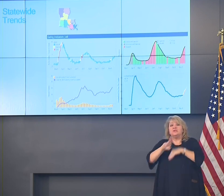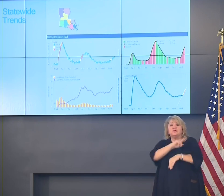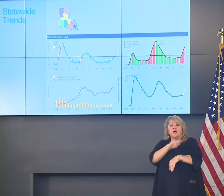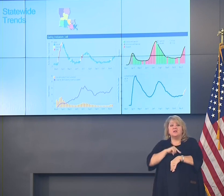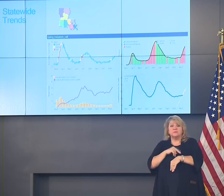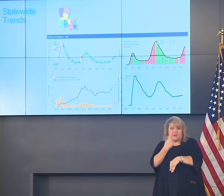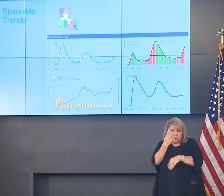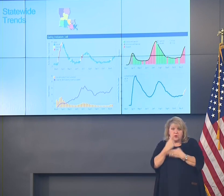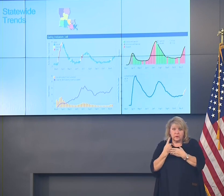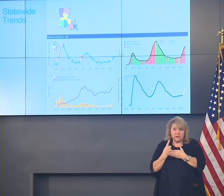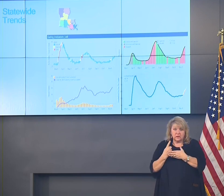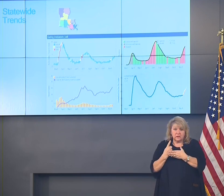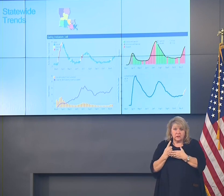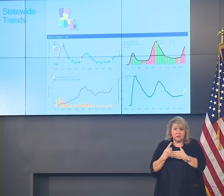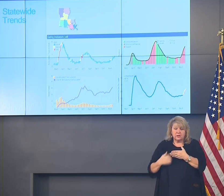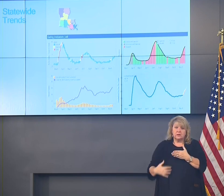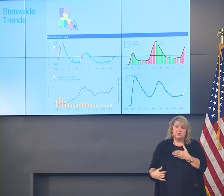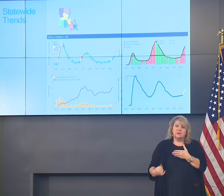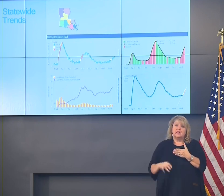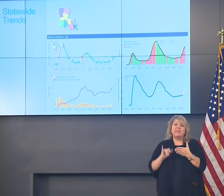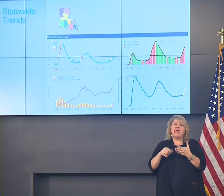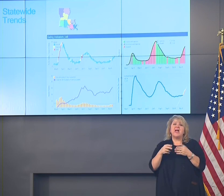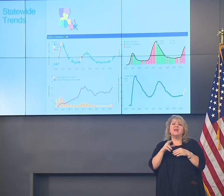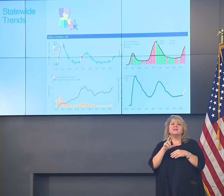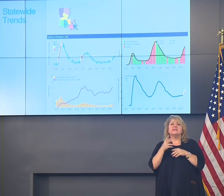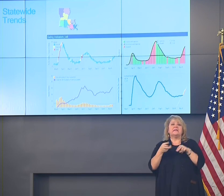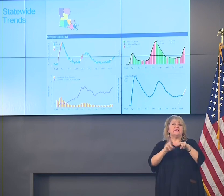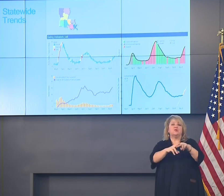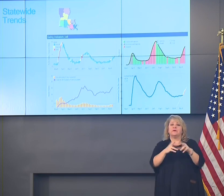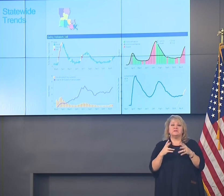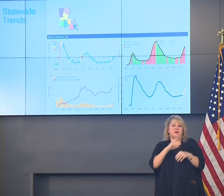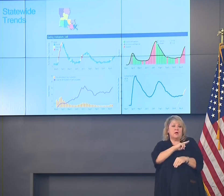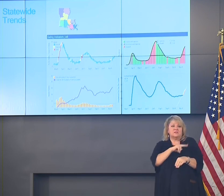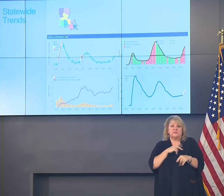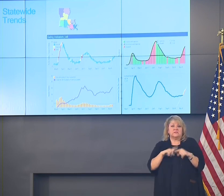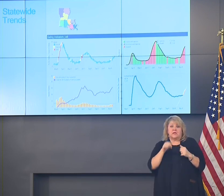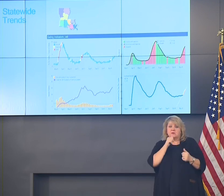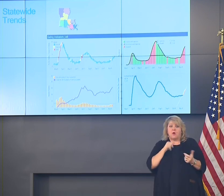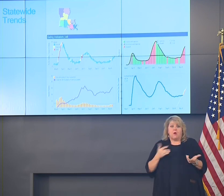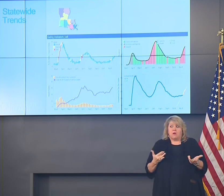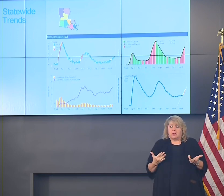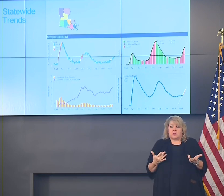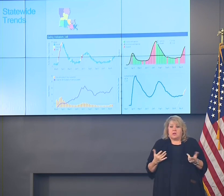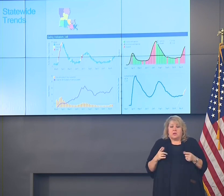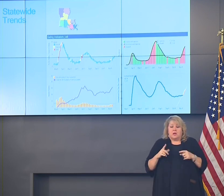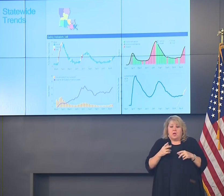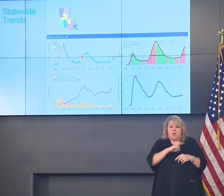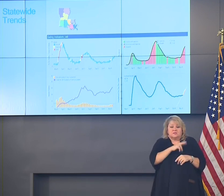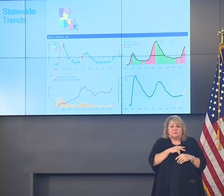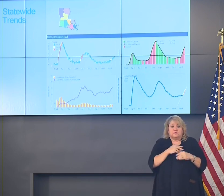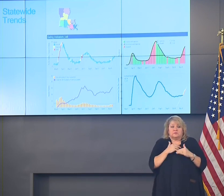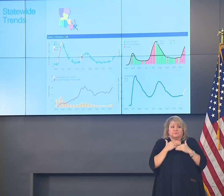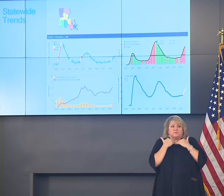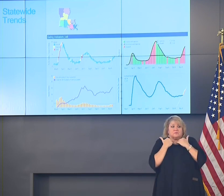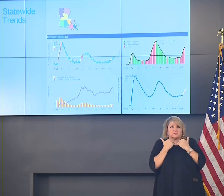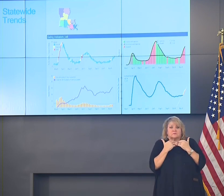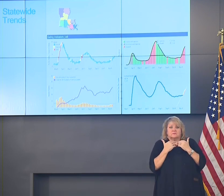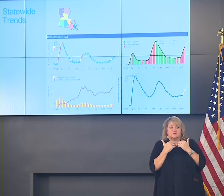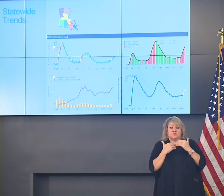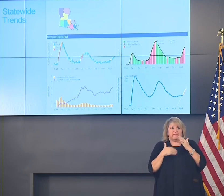within a week. And that's a rate of increase that our hospitals just simply cannot stand for very much longer.